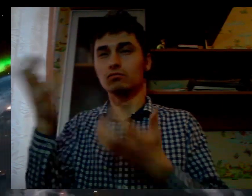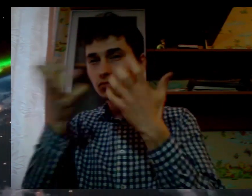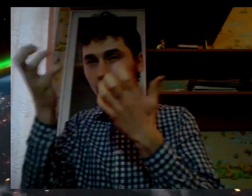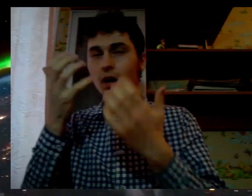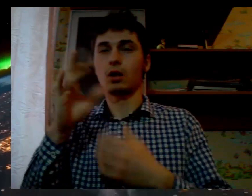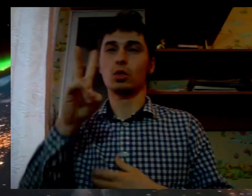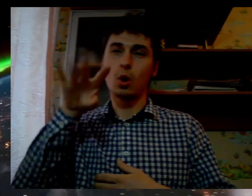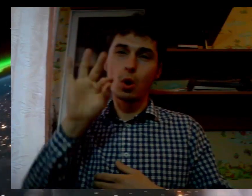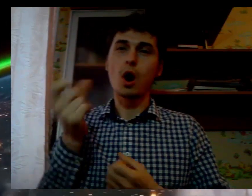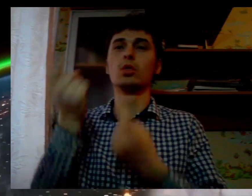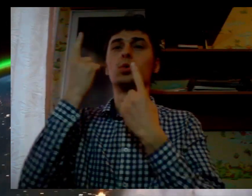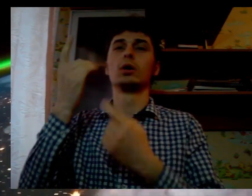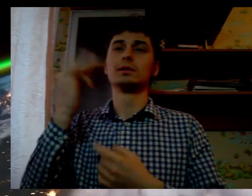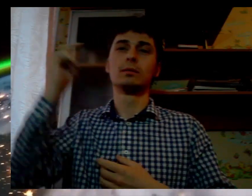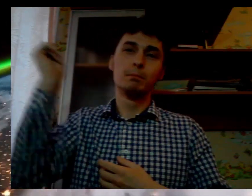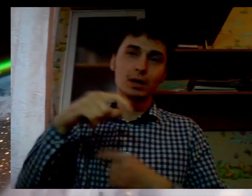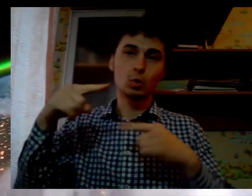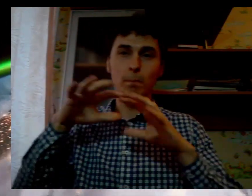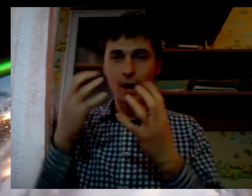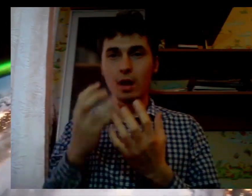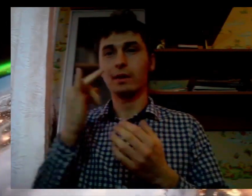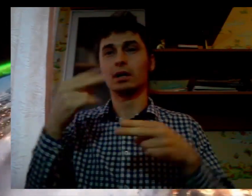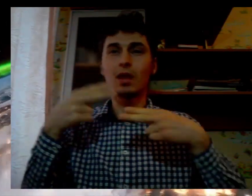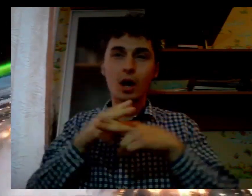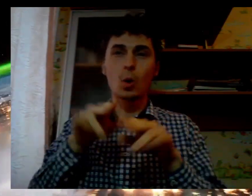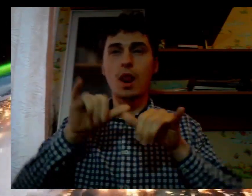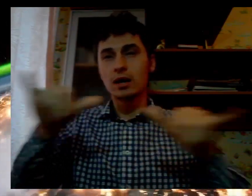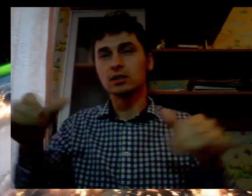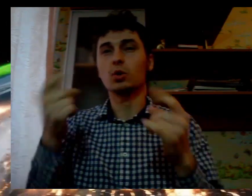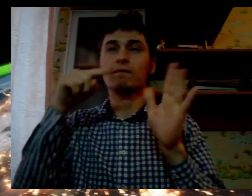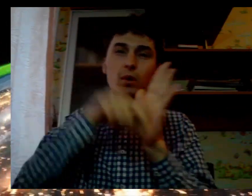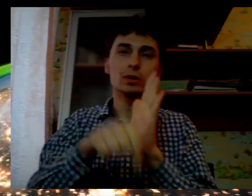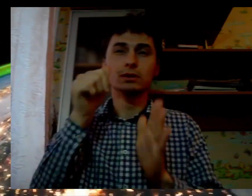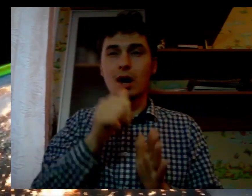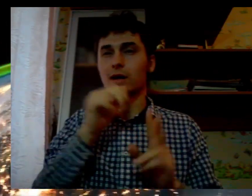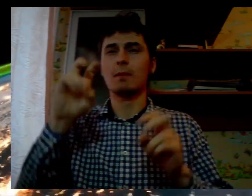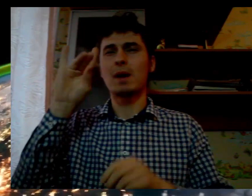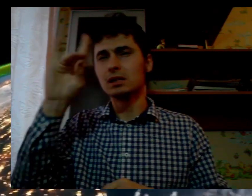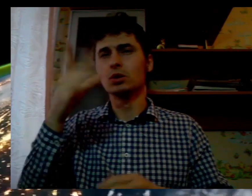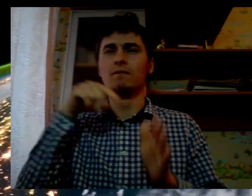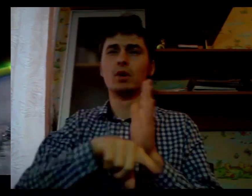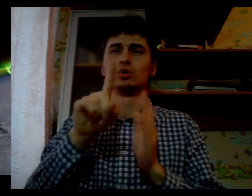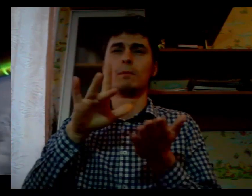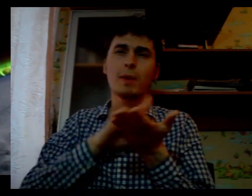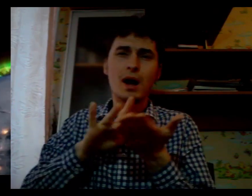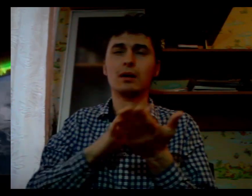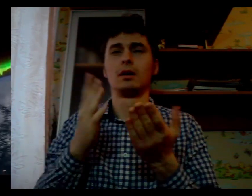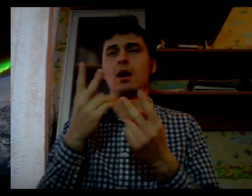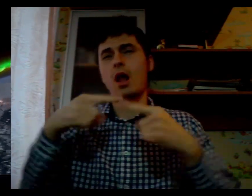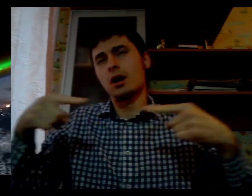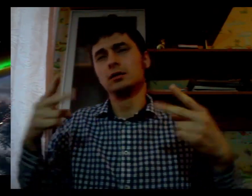Realizing this goal will require an intrepidorial spirit A new generation of scientists ana-